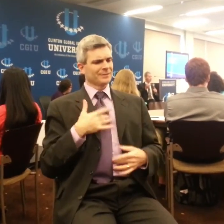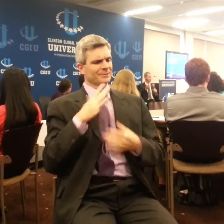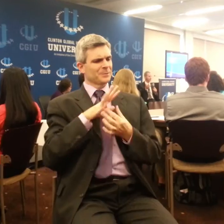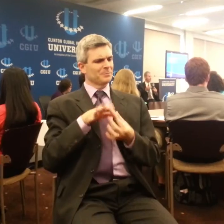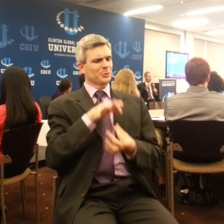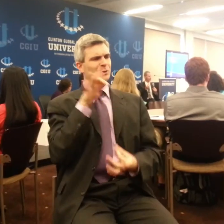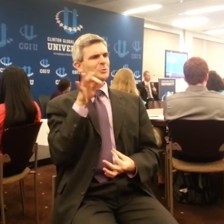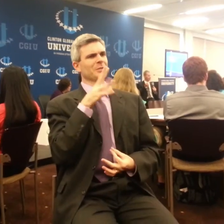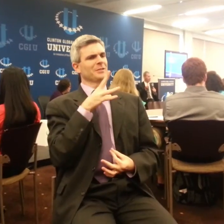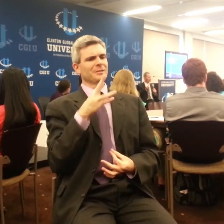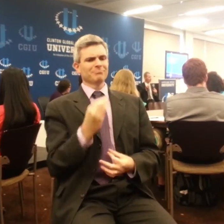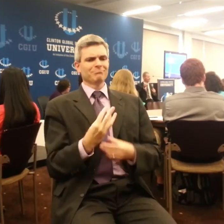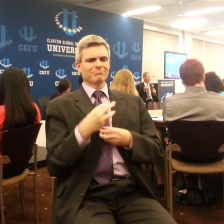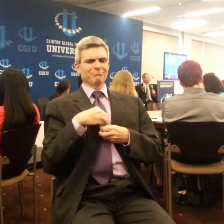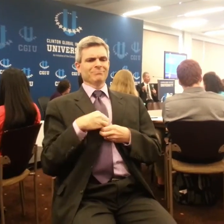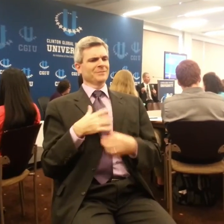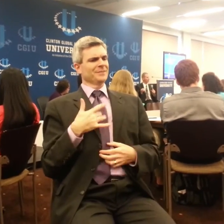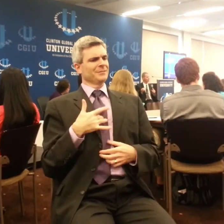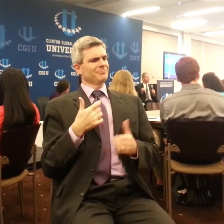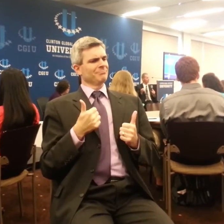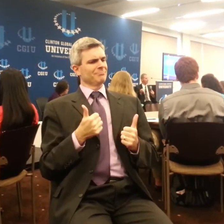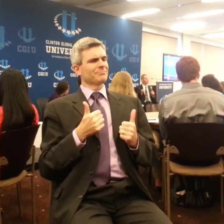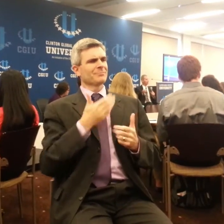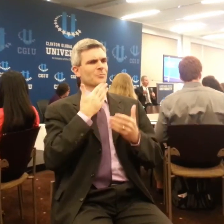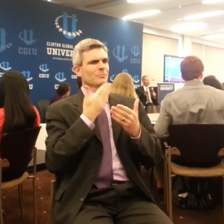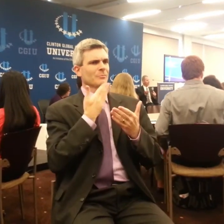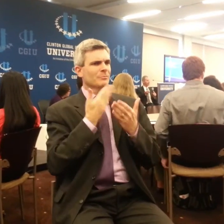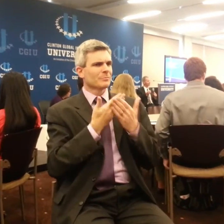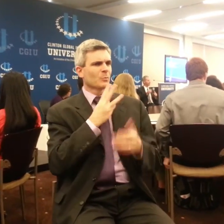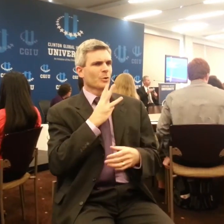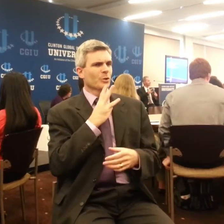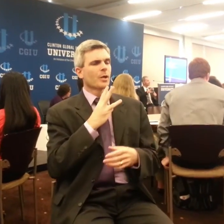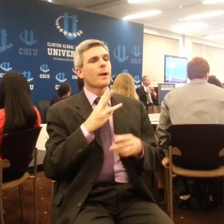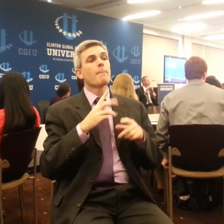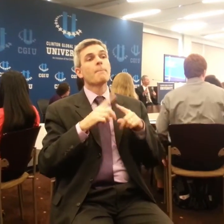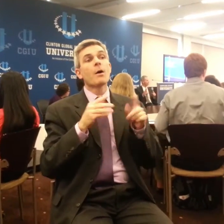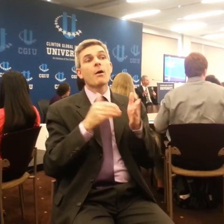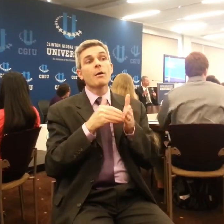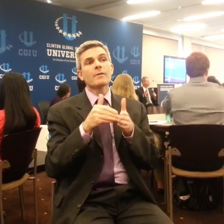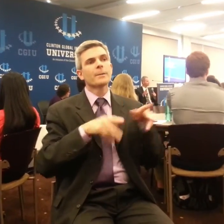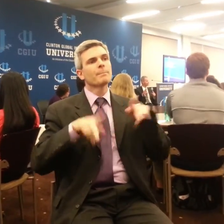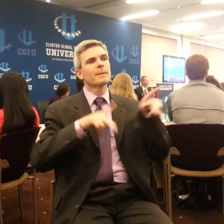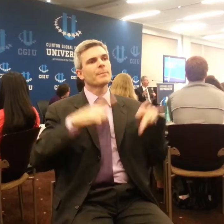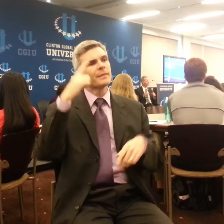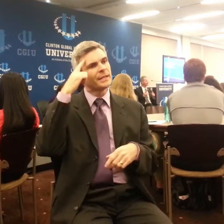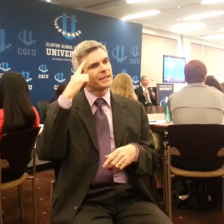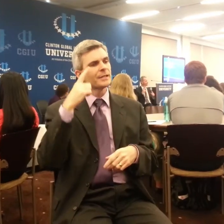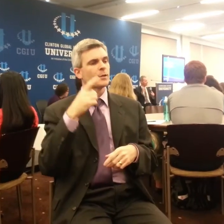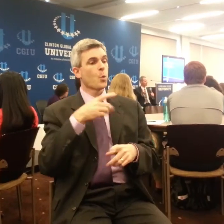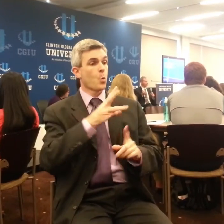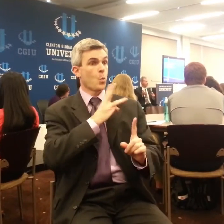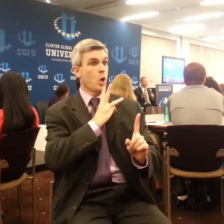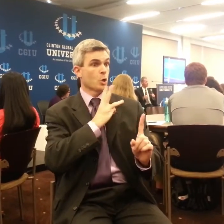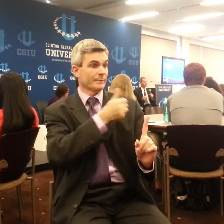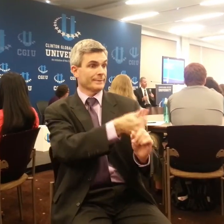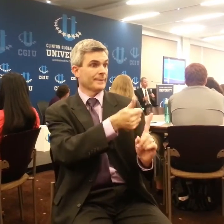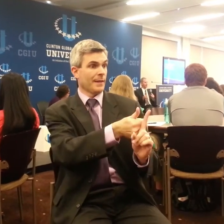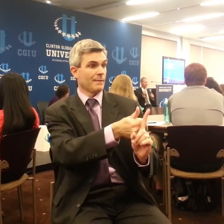people think about, well, what can we get out of our water? So what we need to do is move the conversation away, disrupt the conversation about, is there